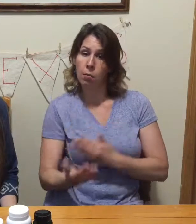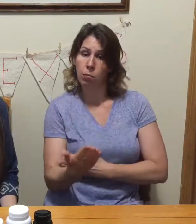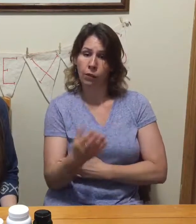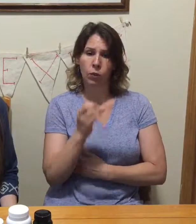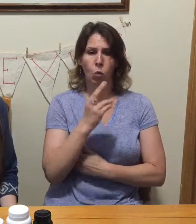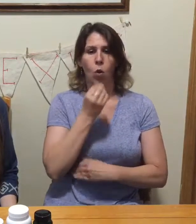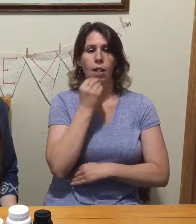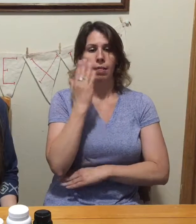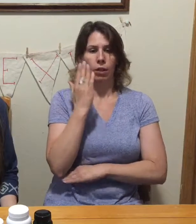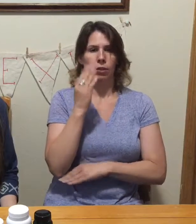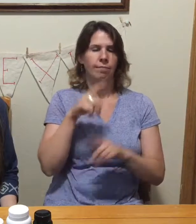just depending upon my day.